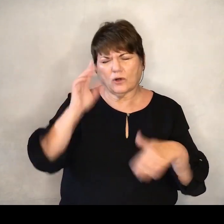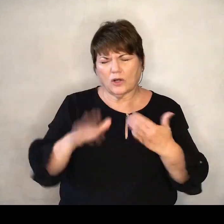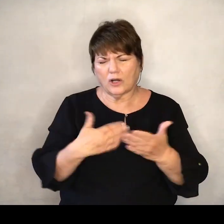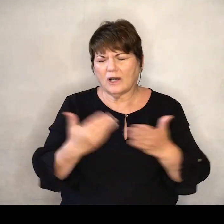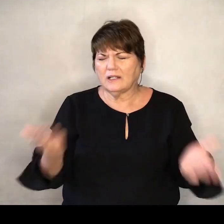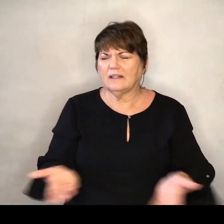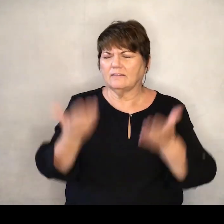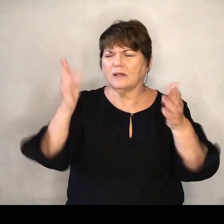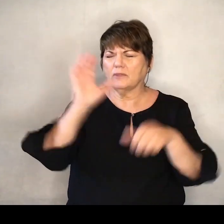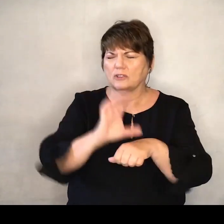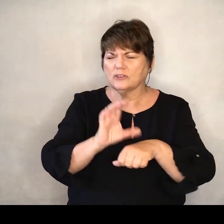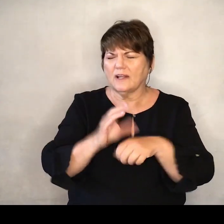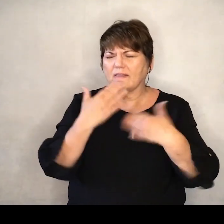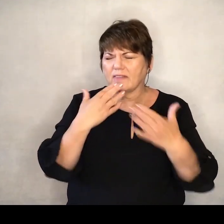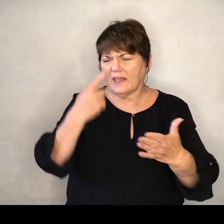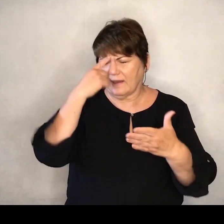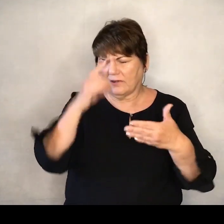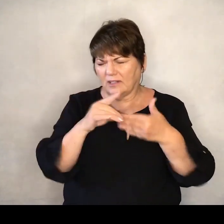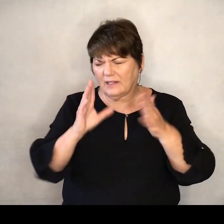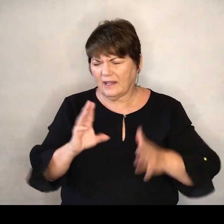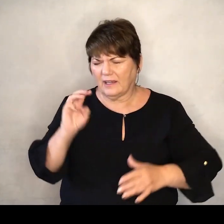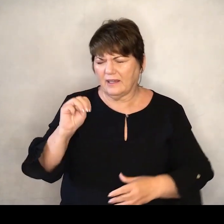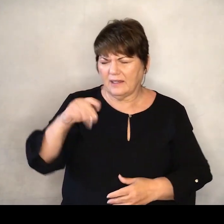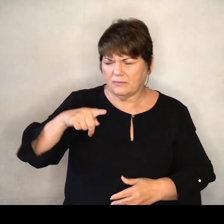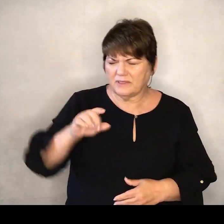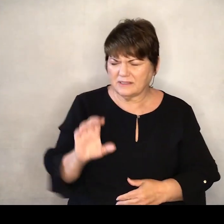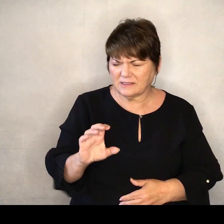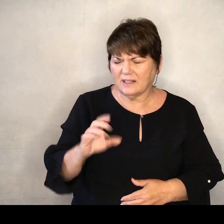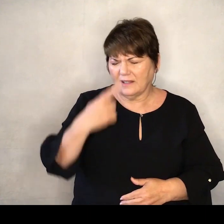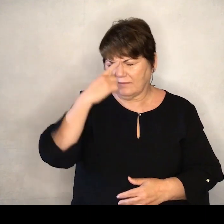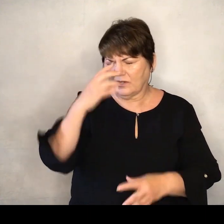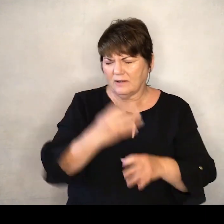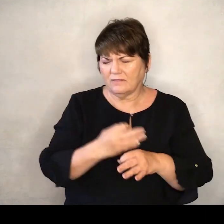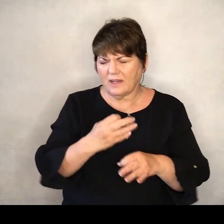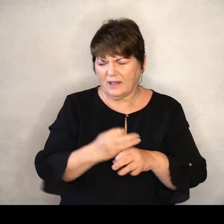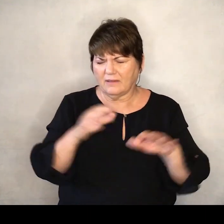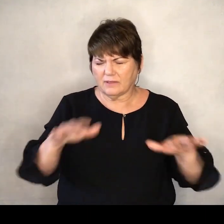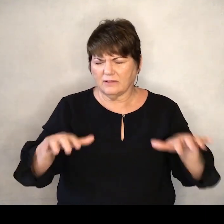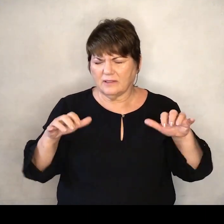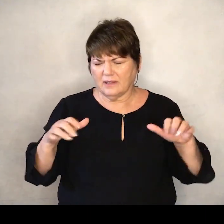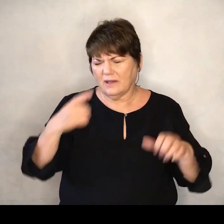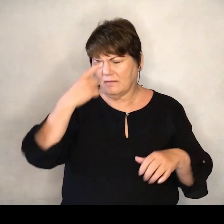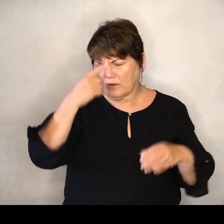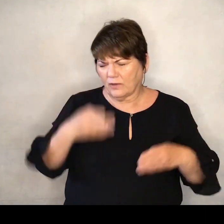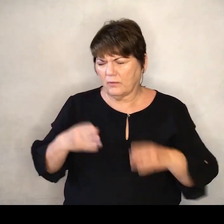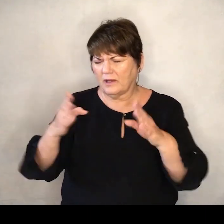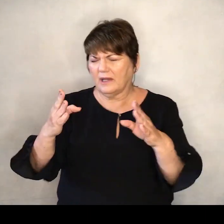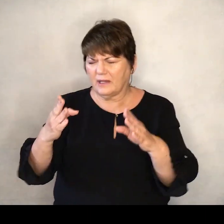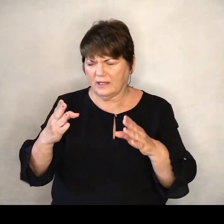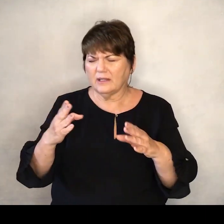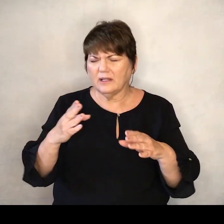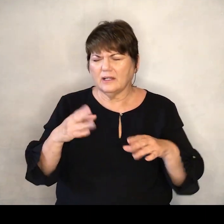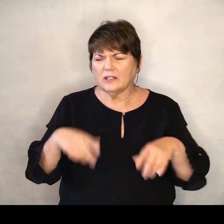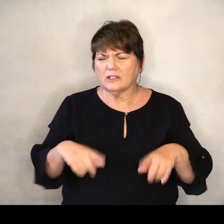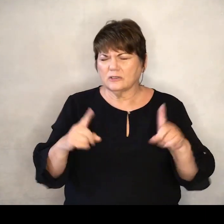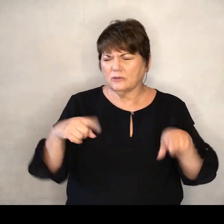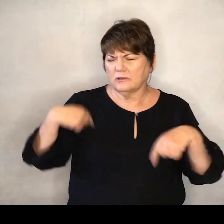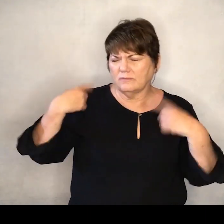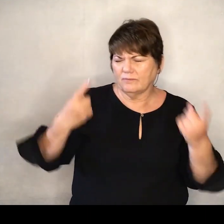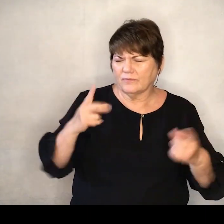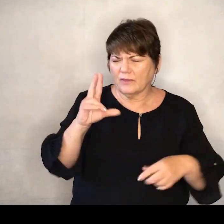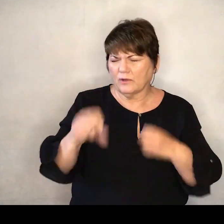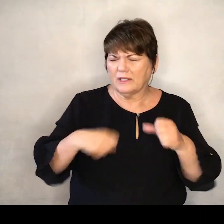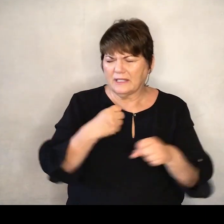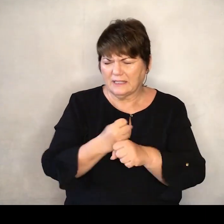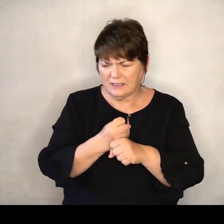church Lord Thank you for the leaders of MPC For the faithful congregation And for the path that you have set us on Over these past 30 plus